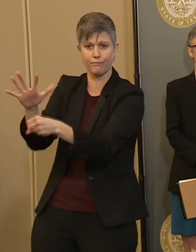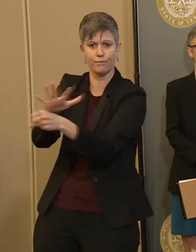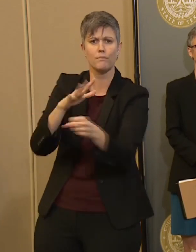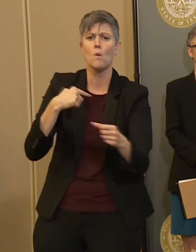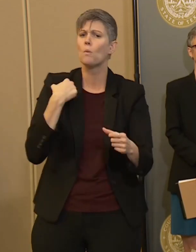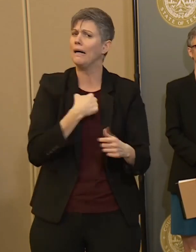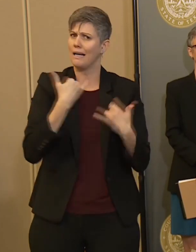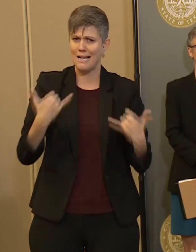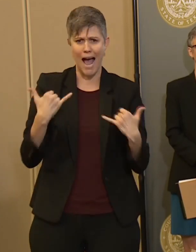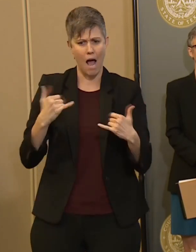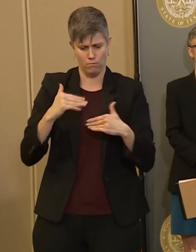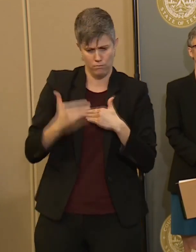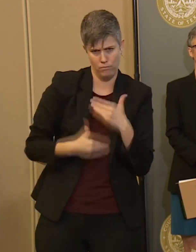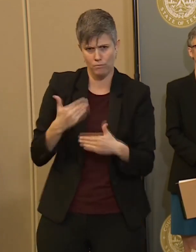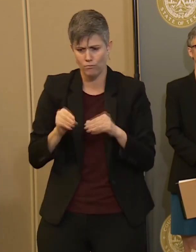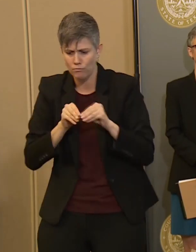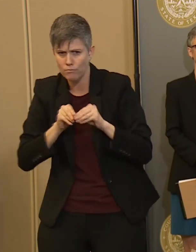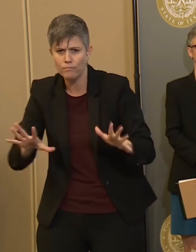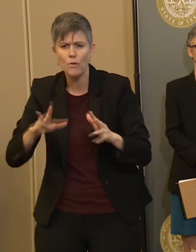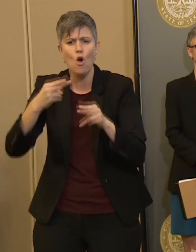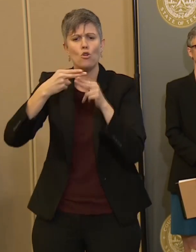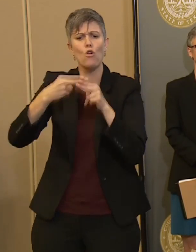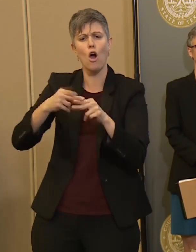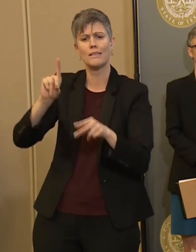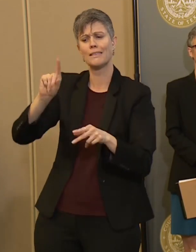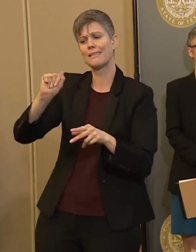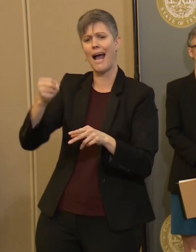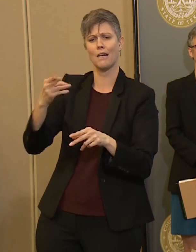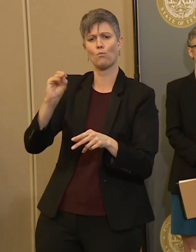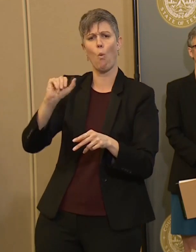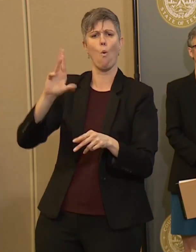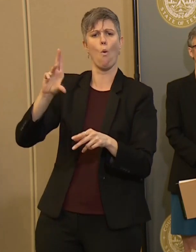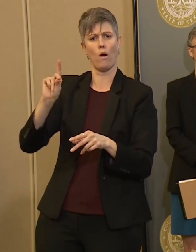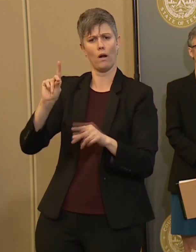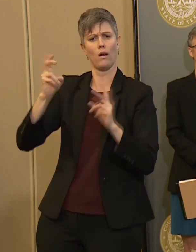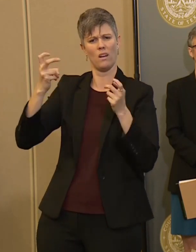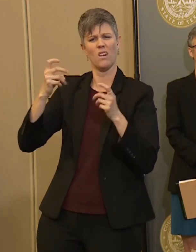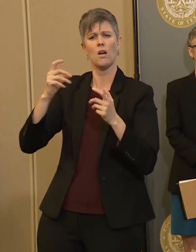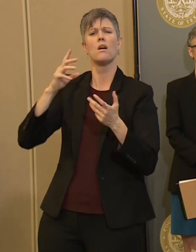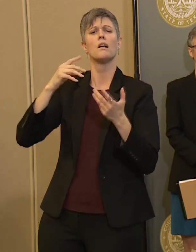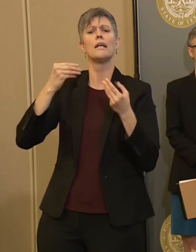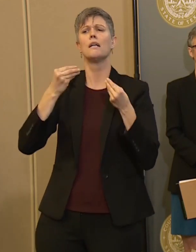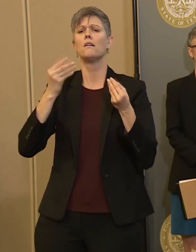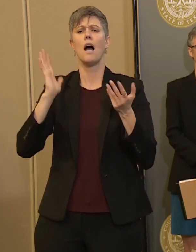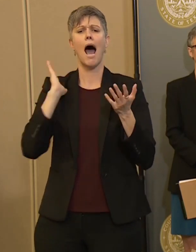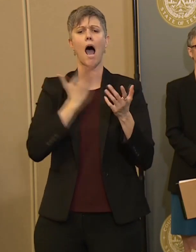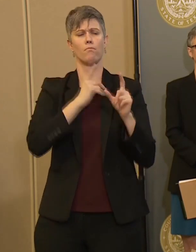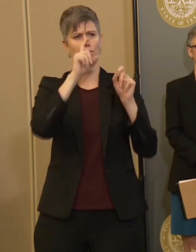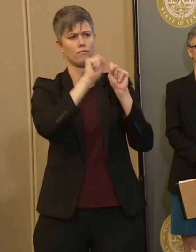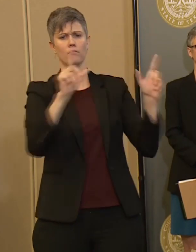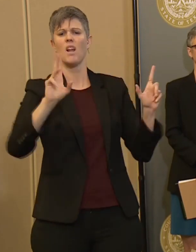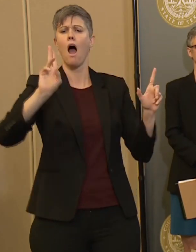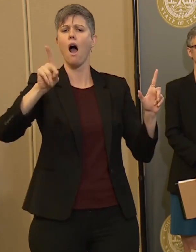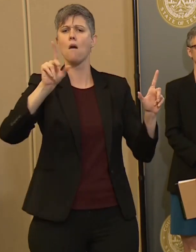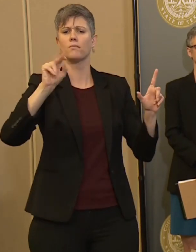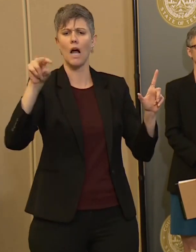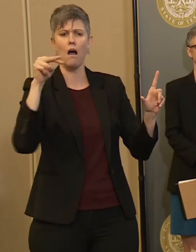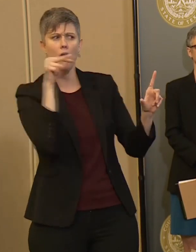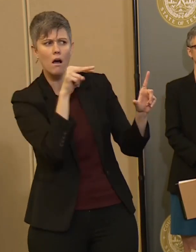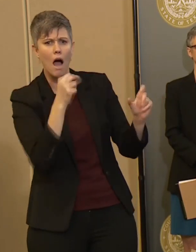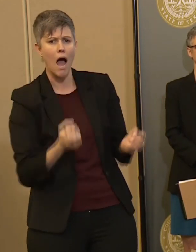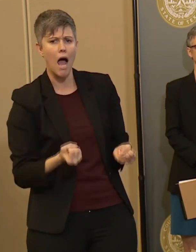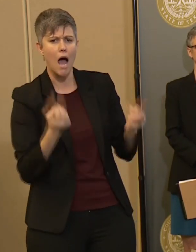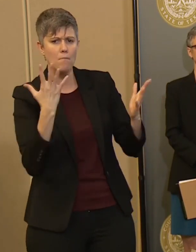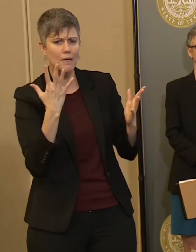a dashboard later today or tomorrow which will give a status update for Travis County in relation to number of cases,